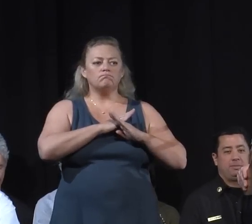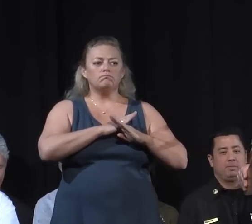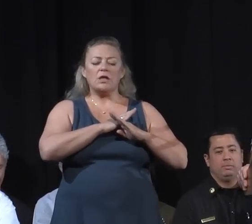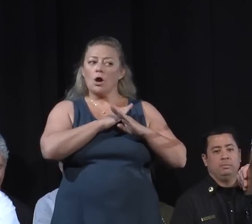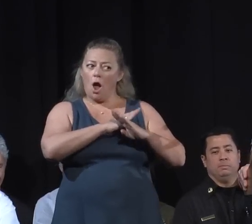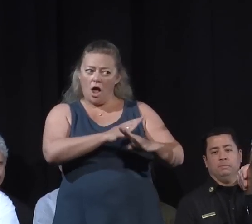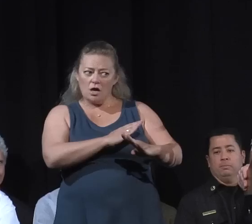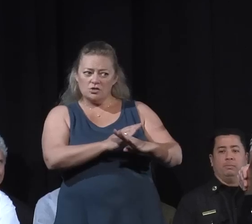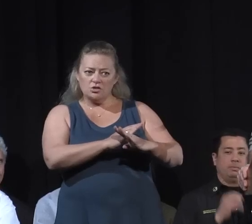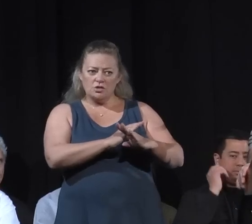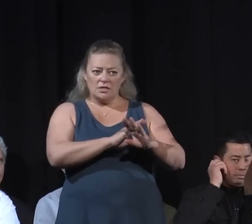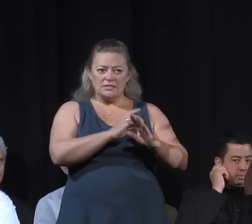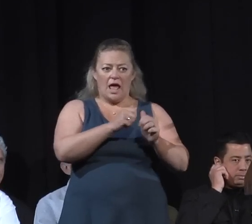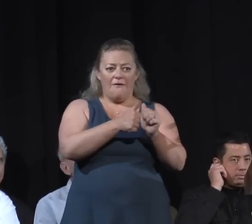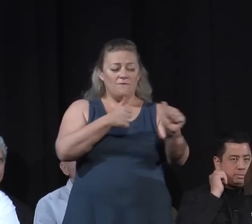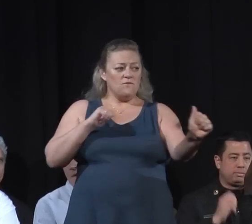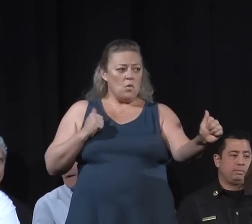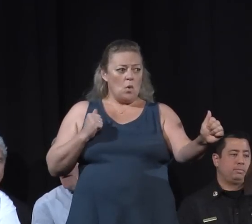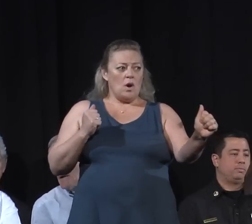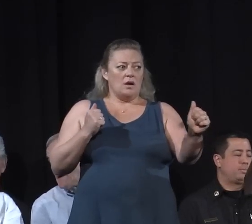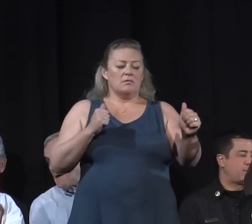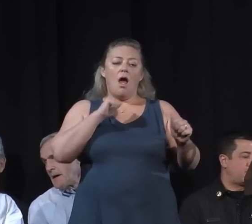exposure. Thank you.